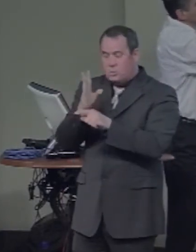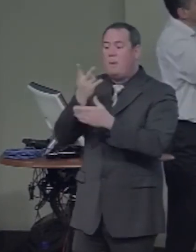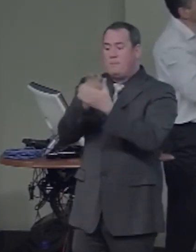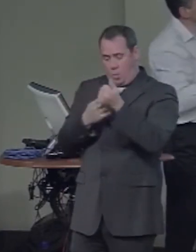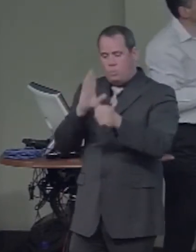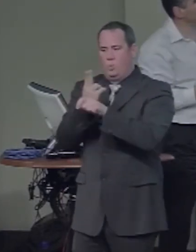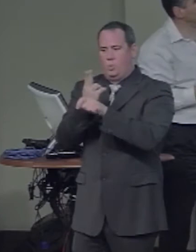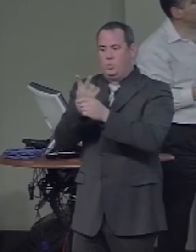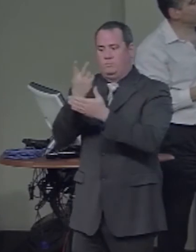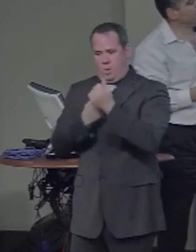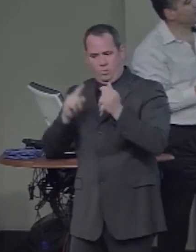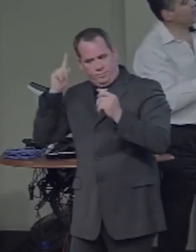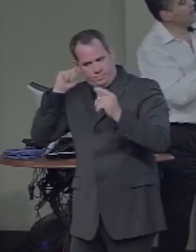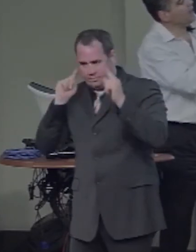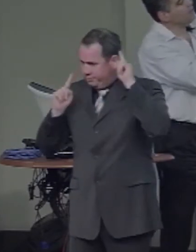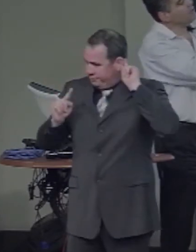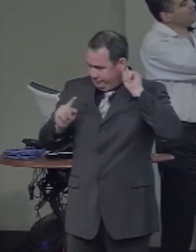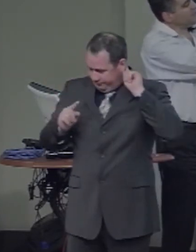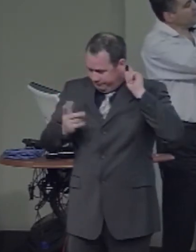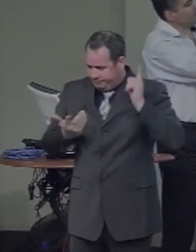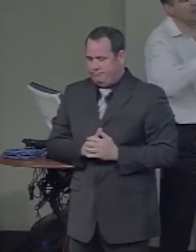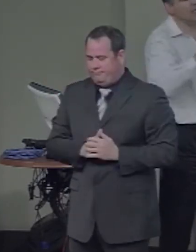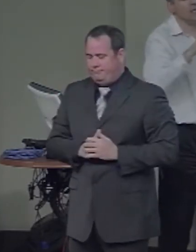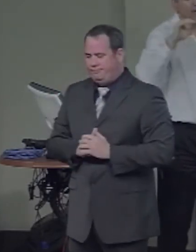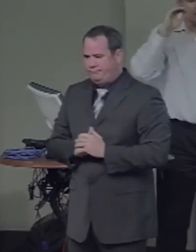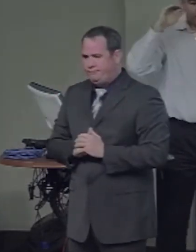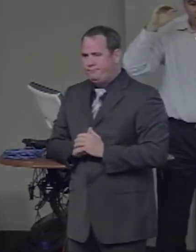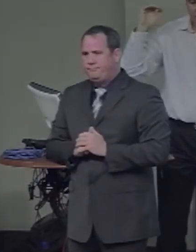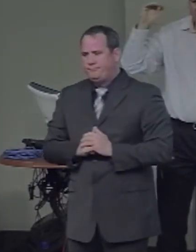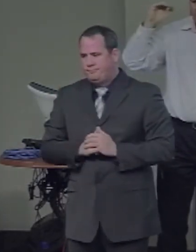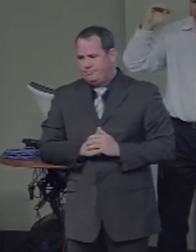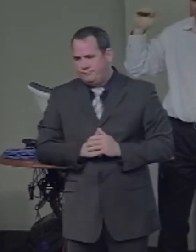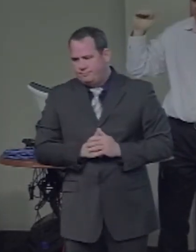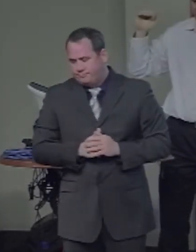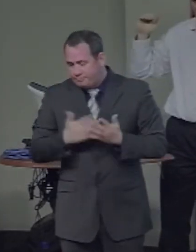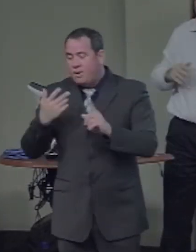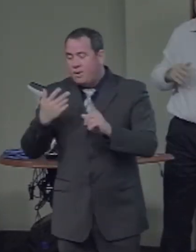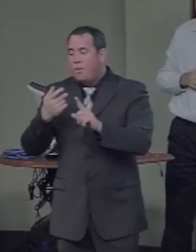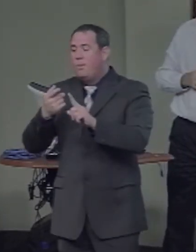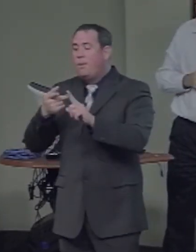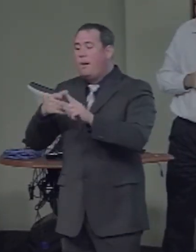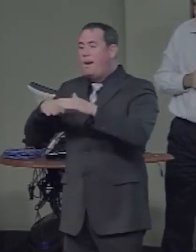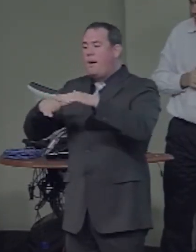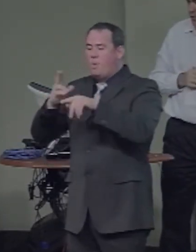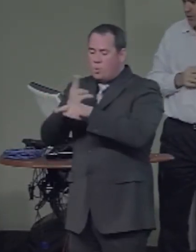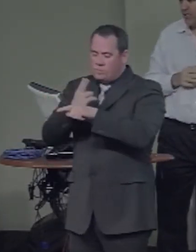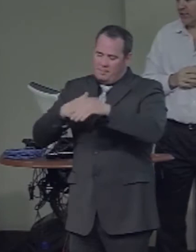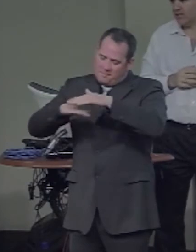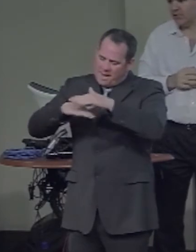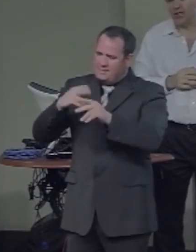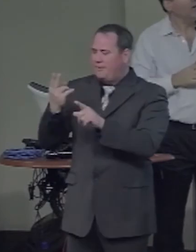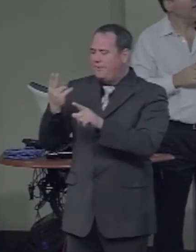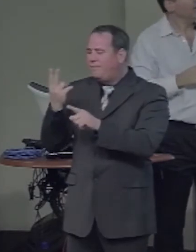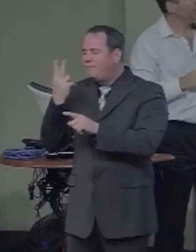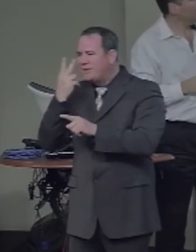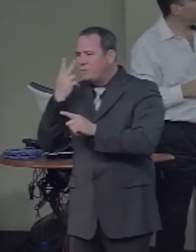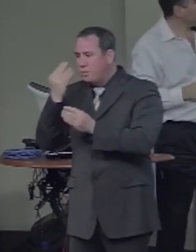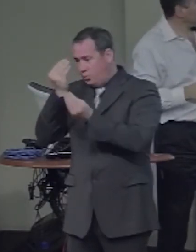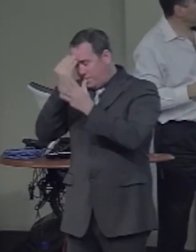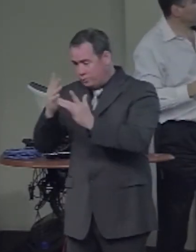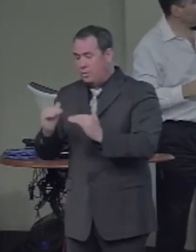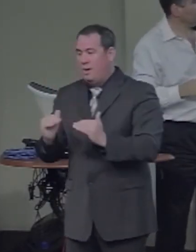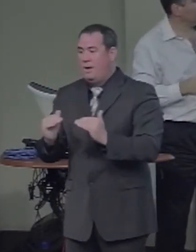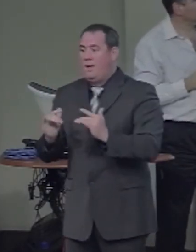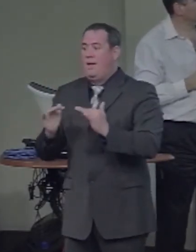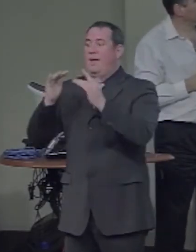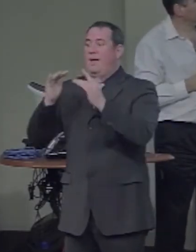lower-level visual information, mapping up to these levels of representation in the fusiform cortex in both